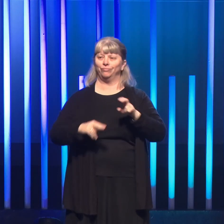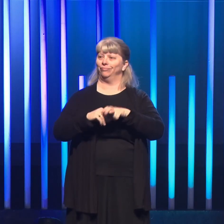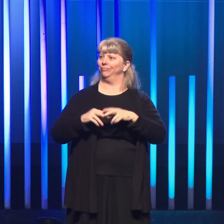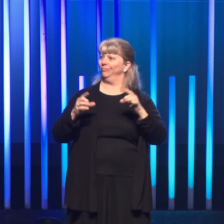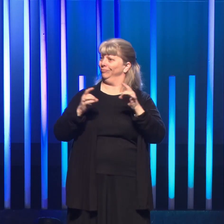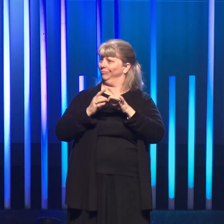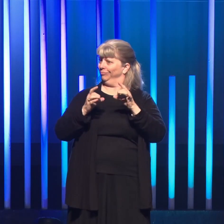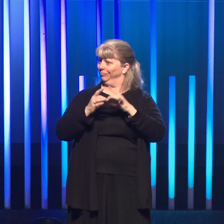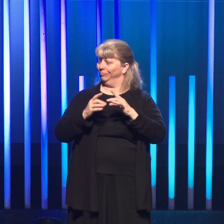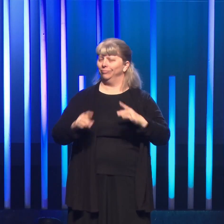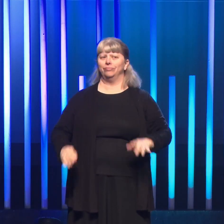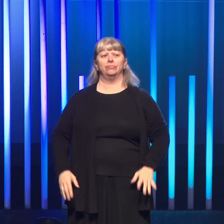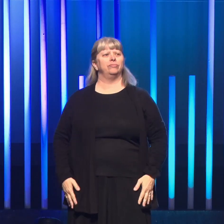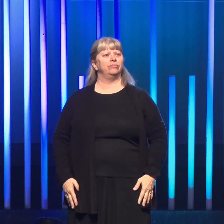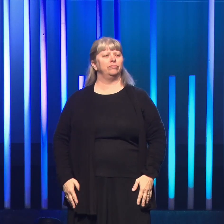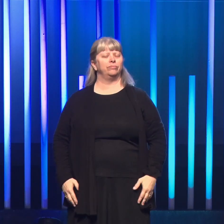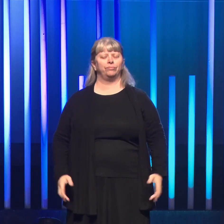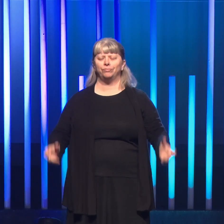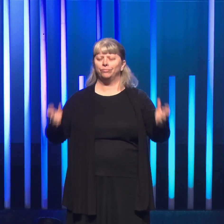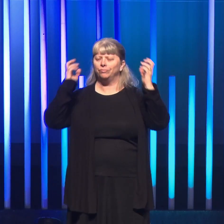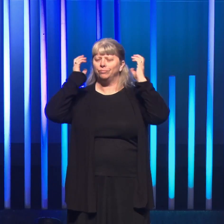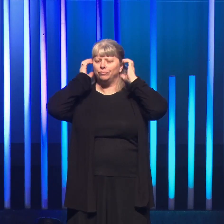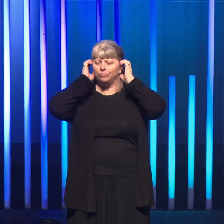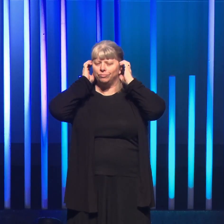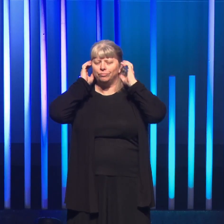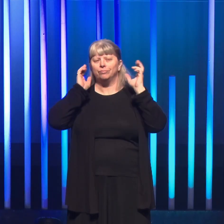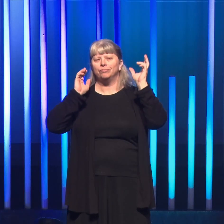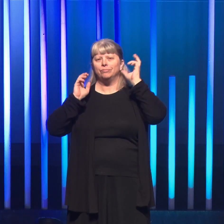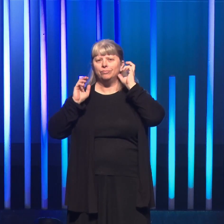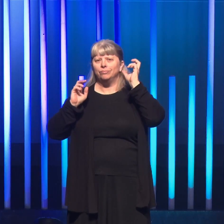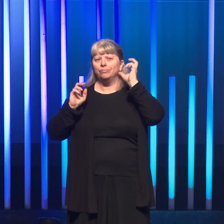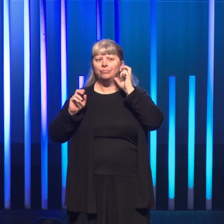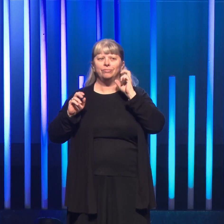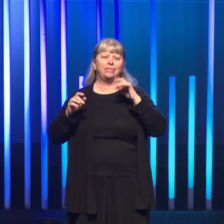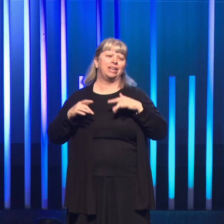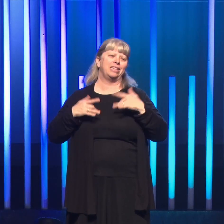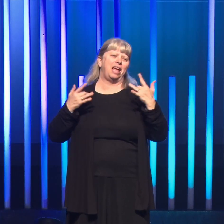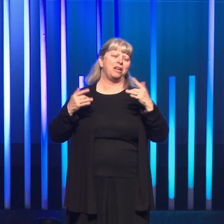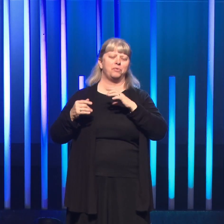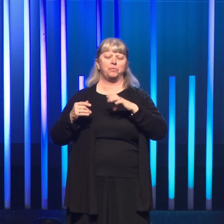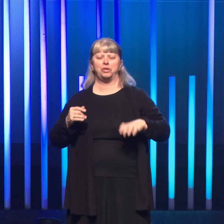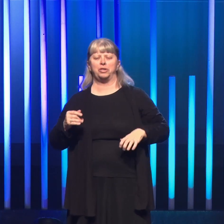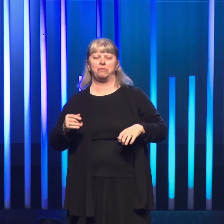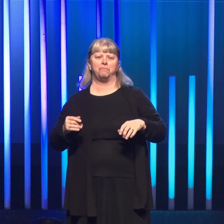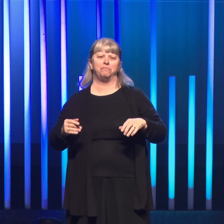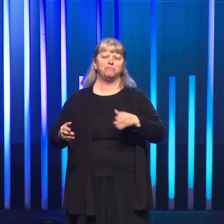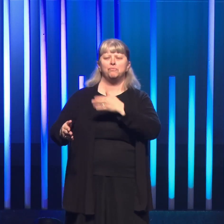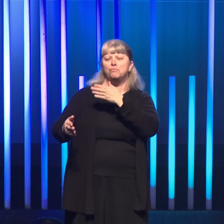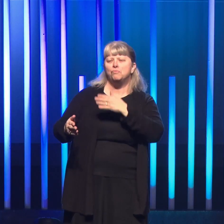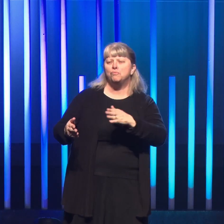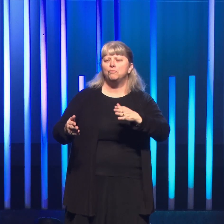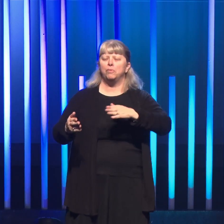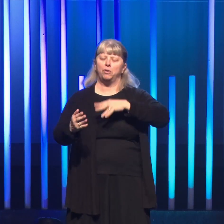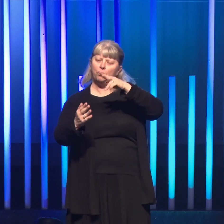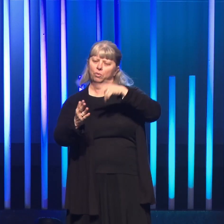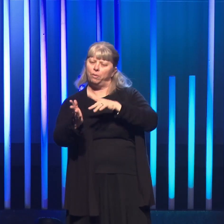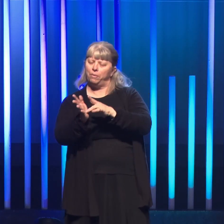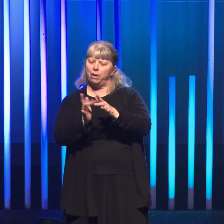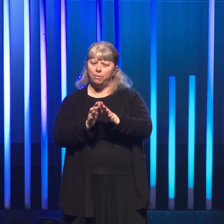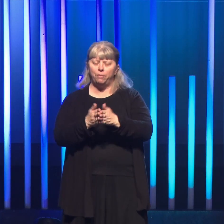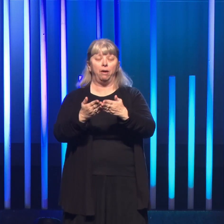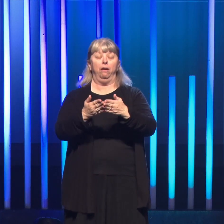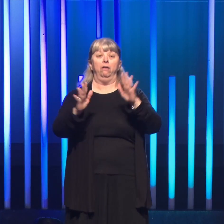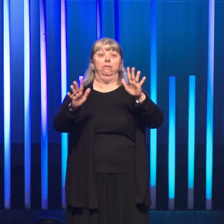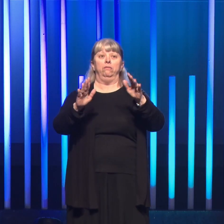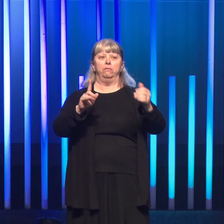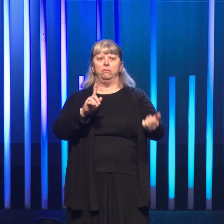Starbucks with headphones on, listening to, you know, some light Christian rock, reading my Bible intently when bam,